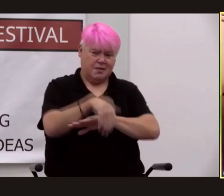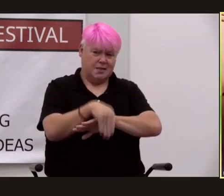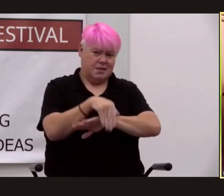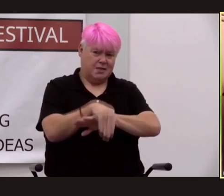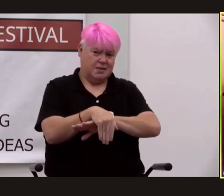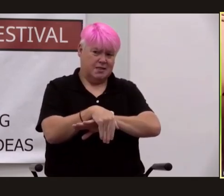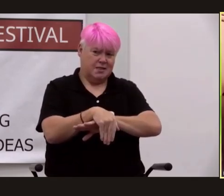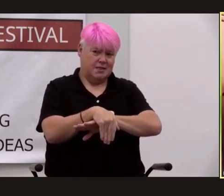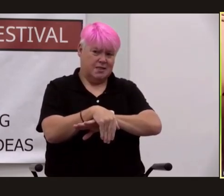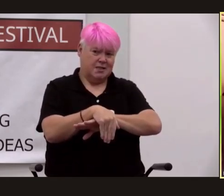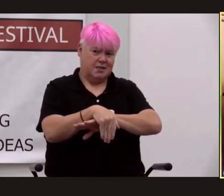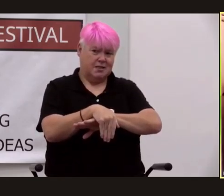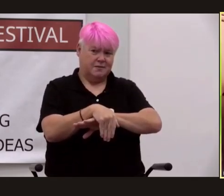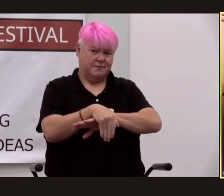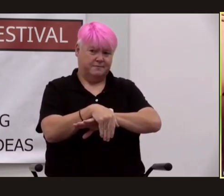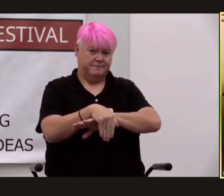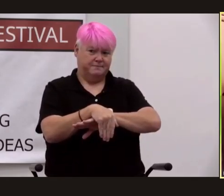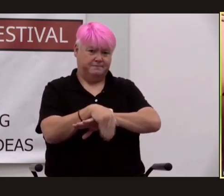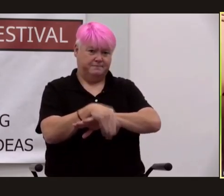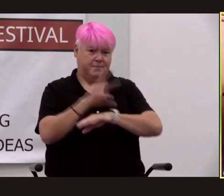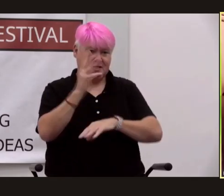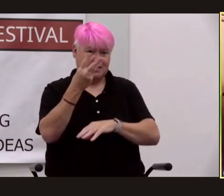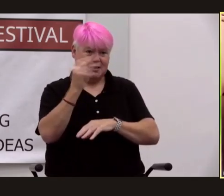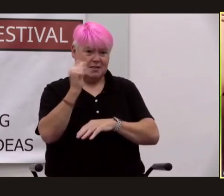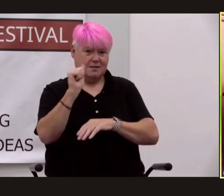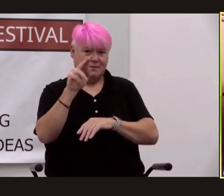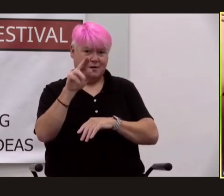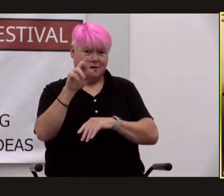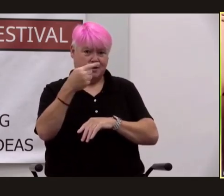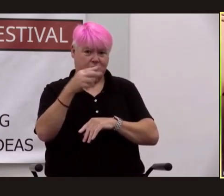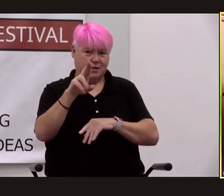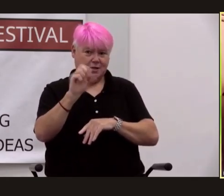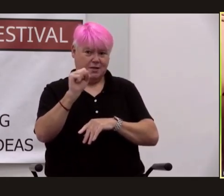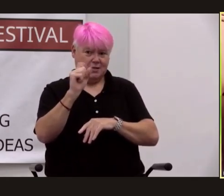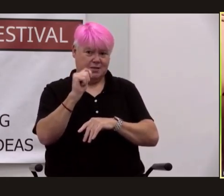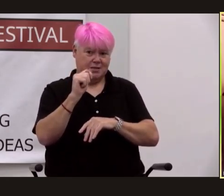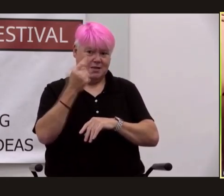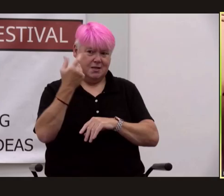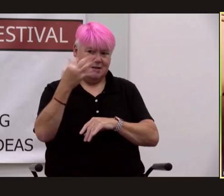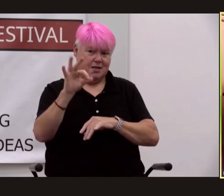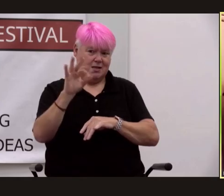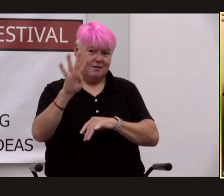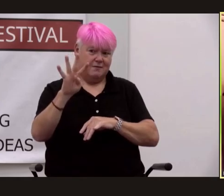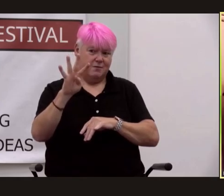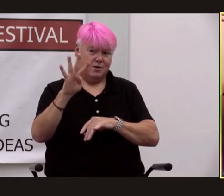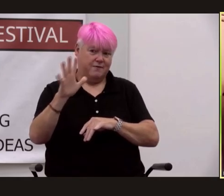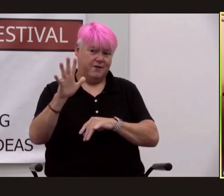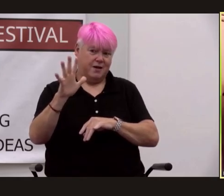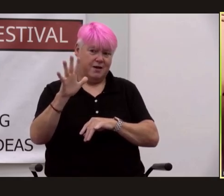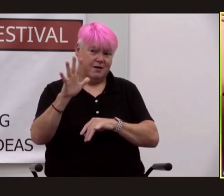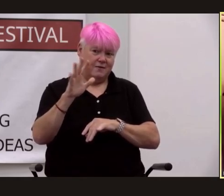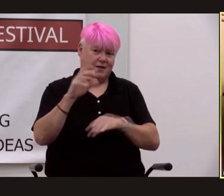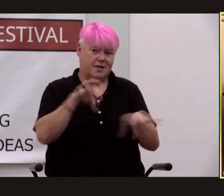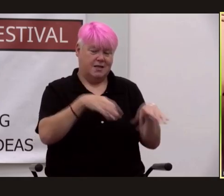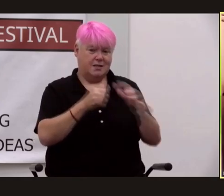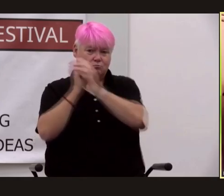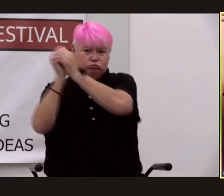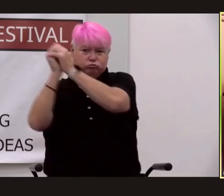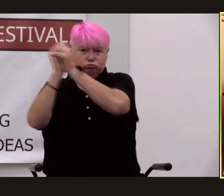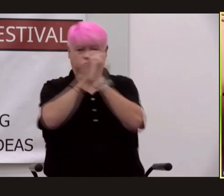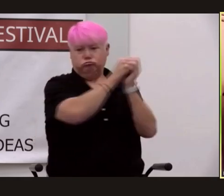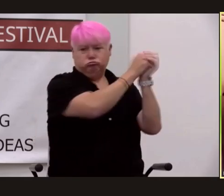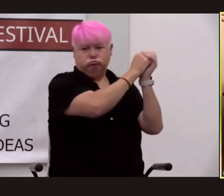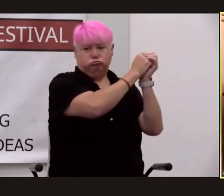third of sorry the 6th of august 1945 and did one of these the famous thing a boxer does the clasp